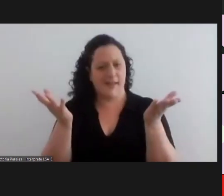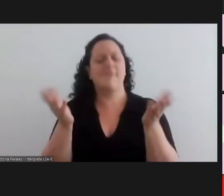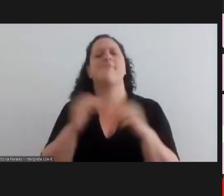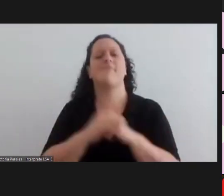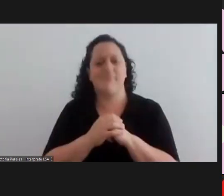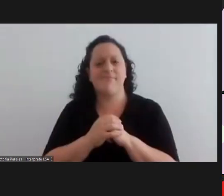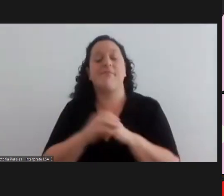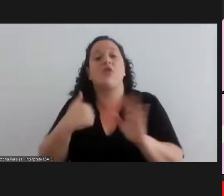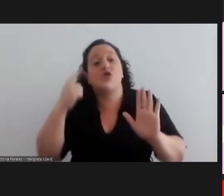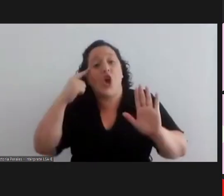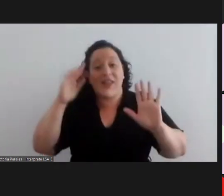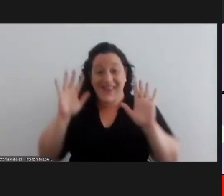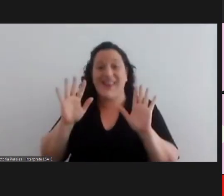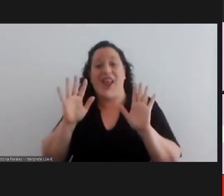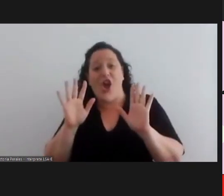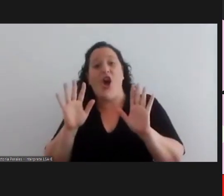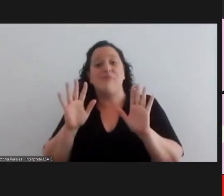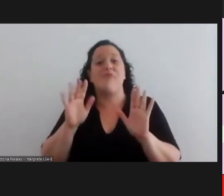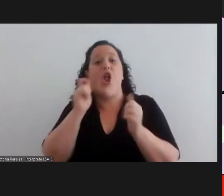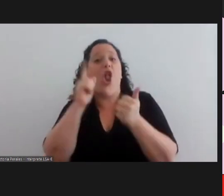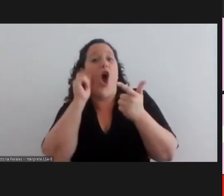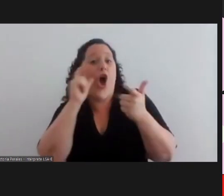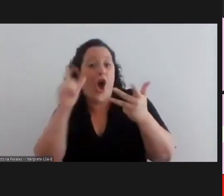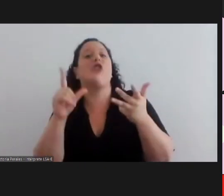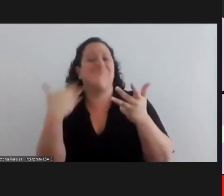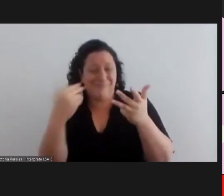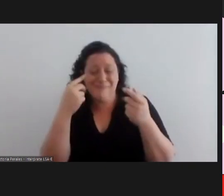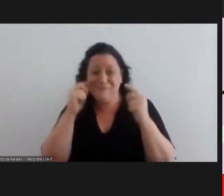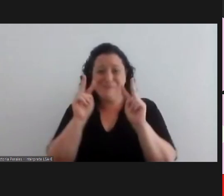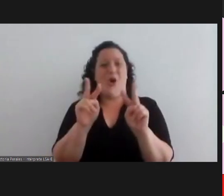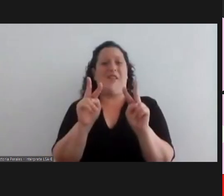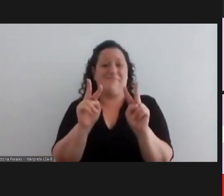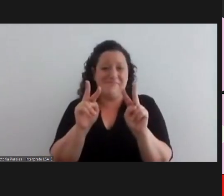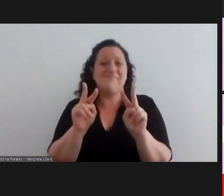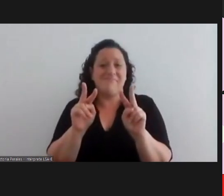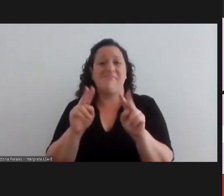deserve to be screened the results are obvious